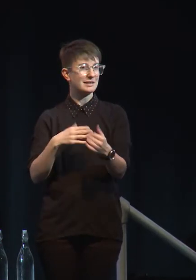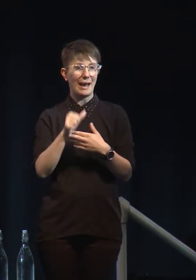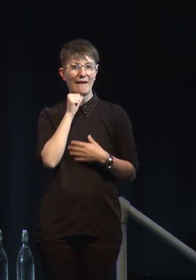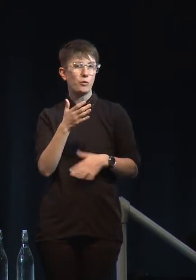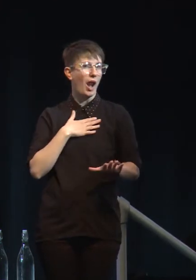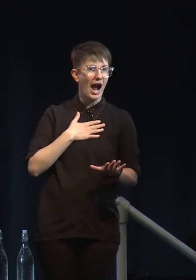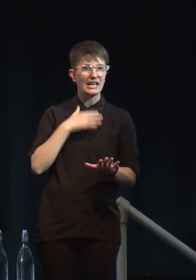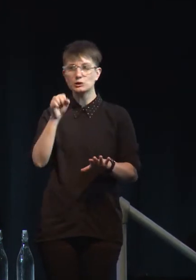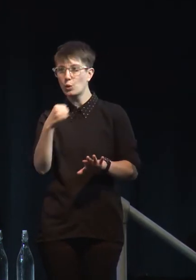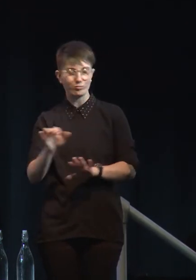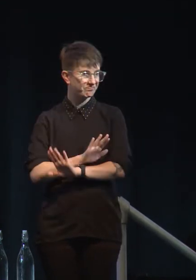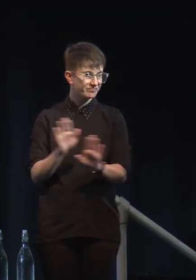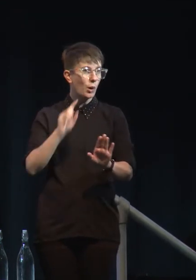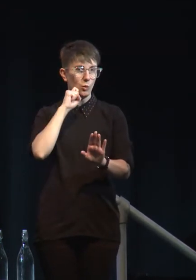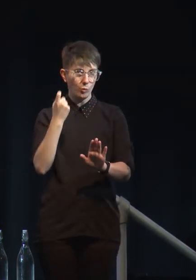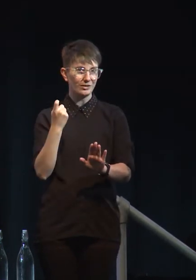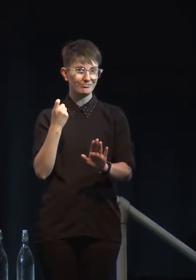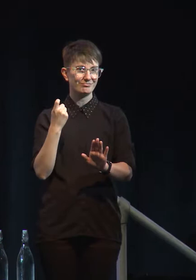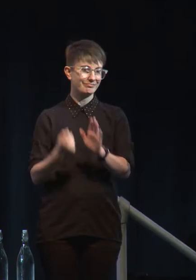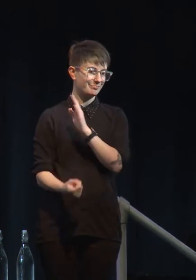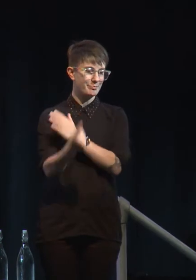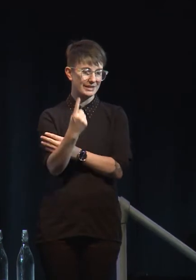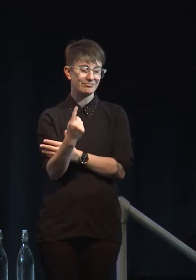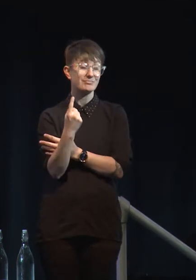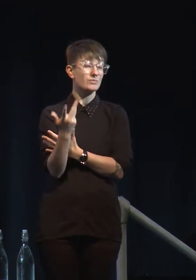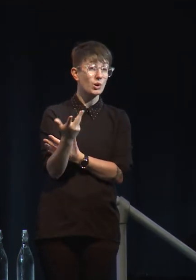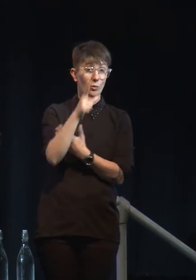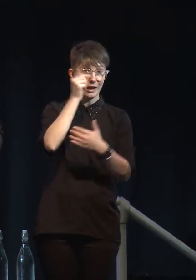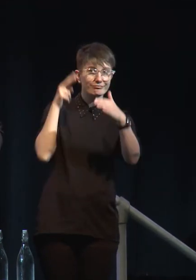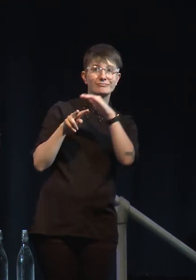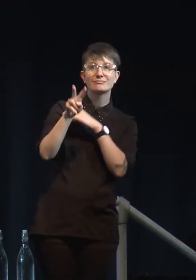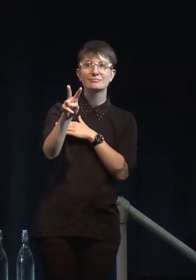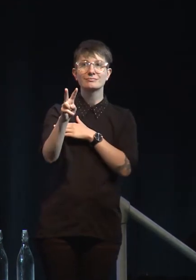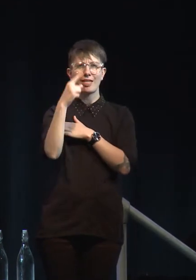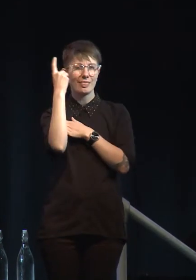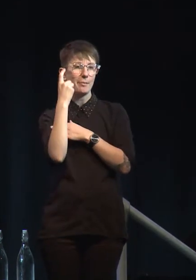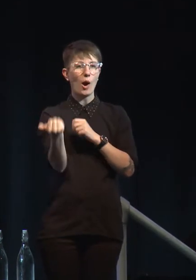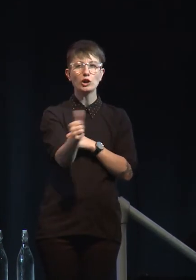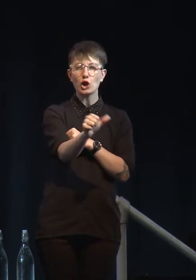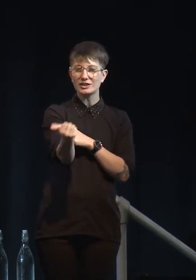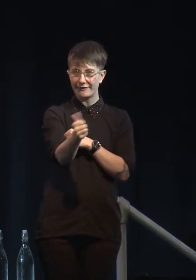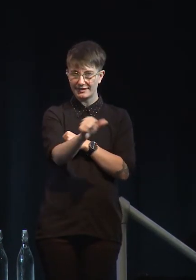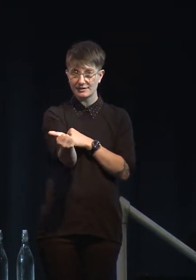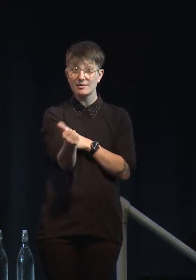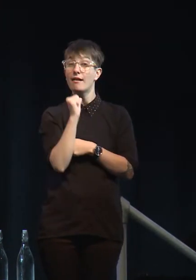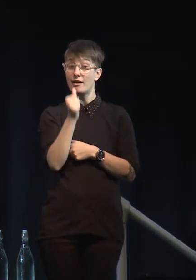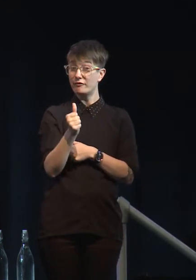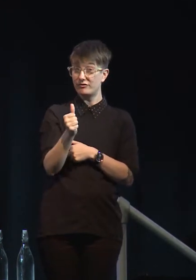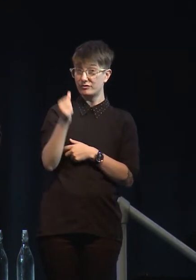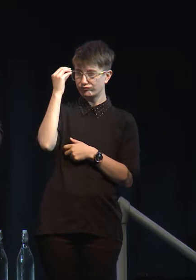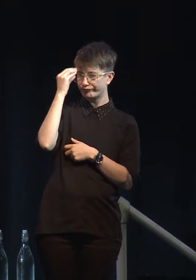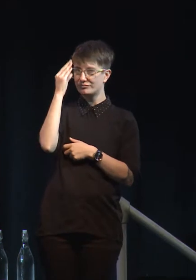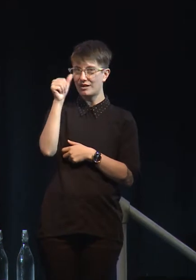alternatives to how things are done now, and hopefully they can be as lucrative, if not more so, if we're smart about it.